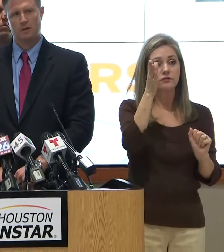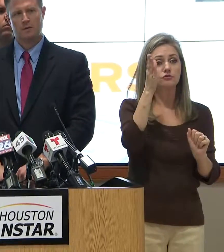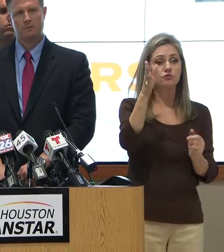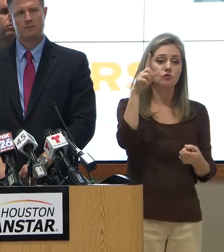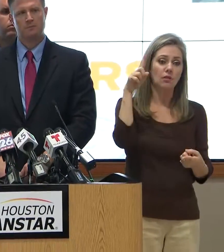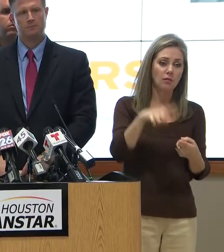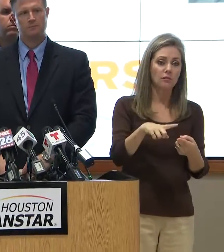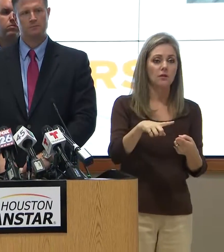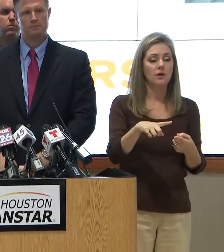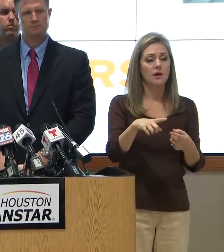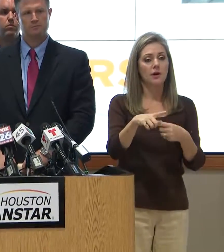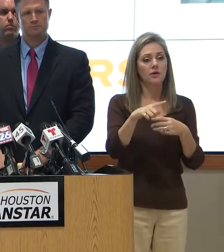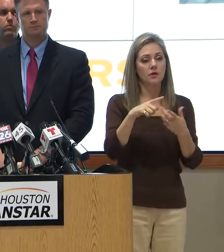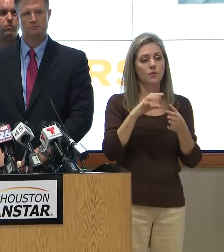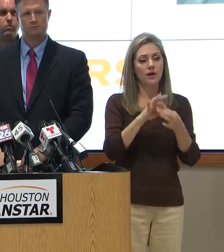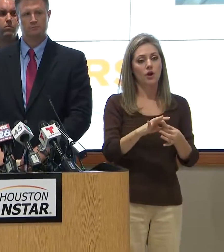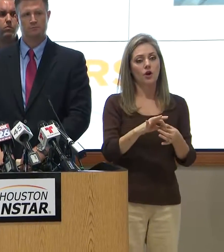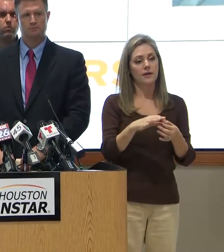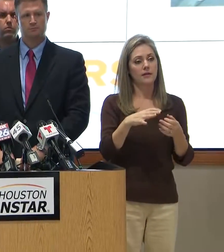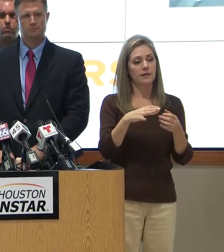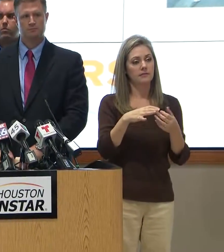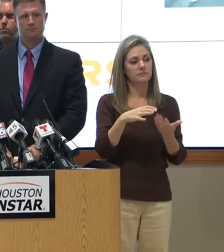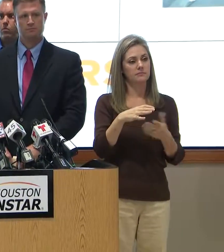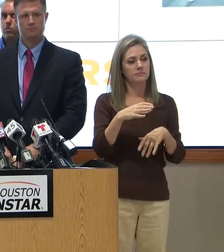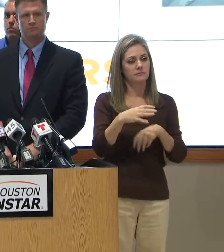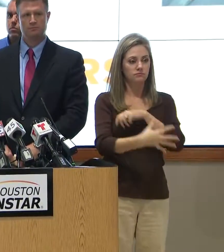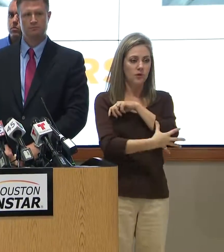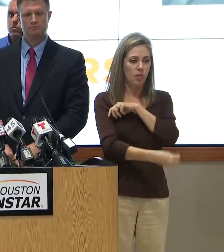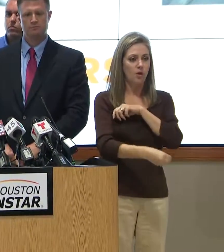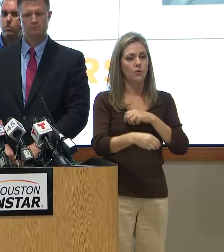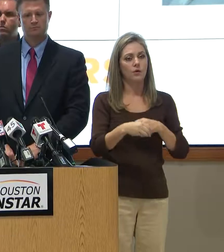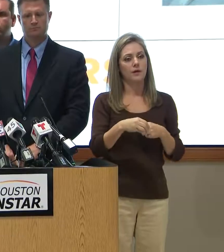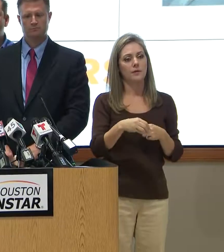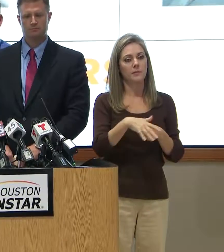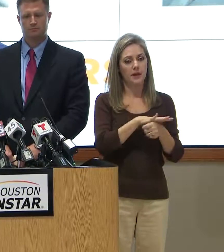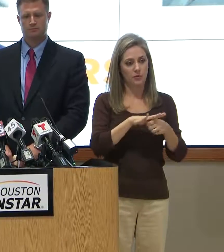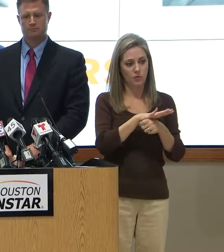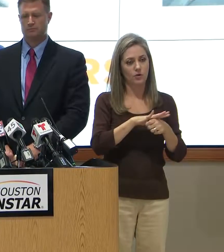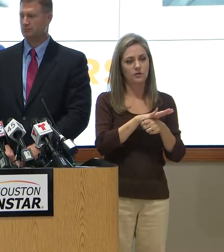low-income neighborhoods that will have a harder time recovering from an event like this?